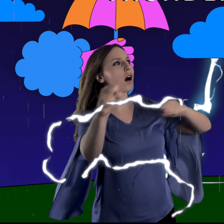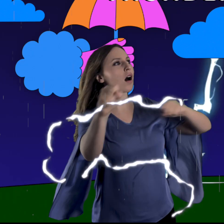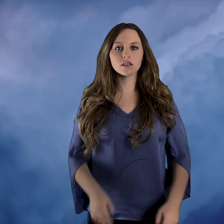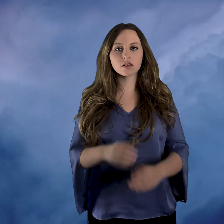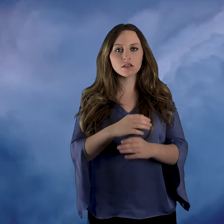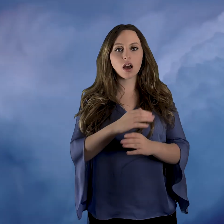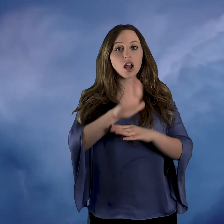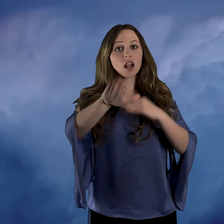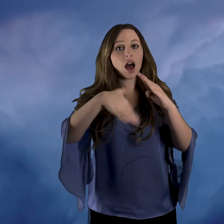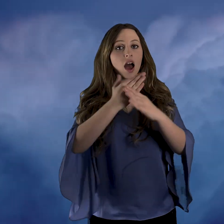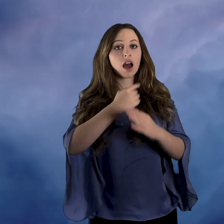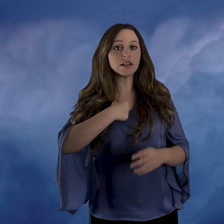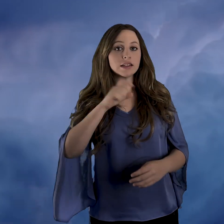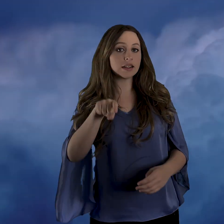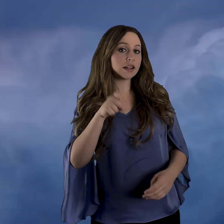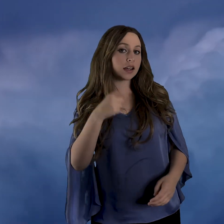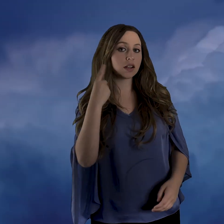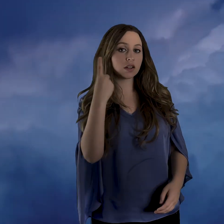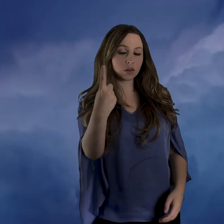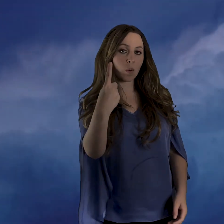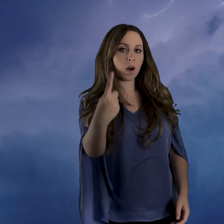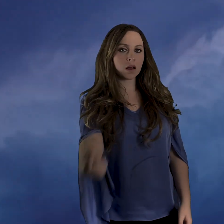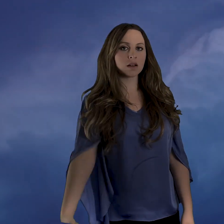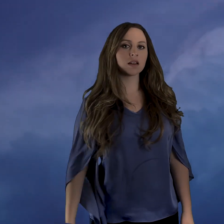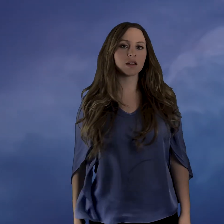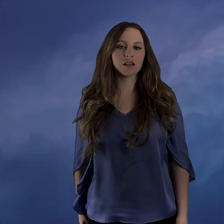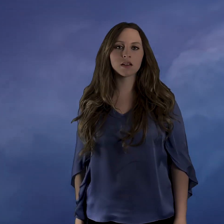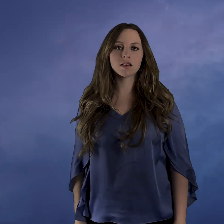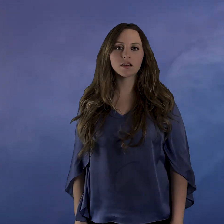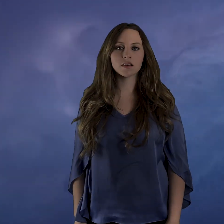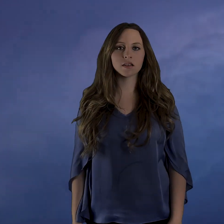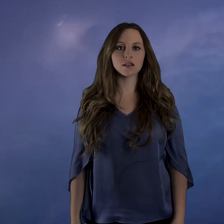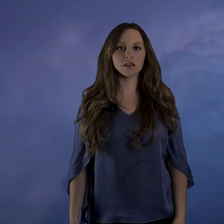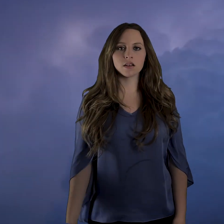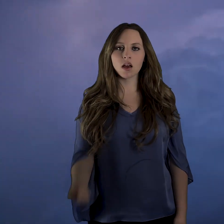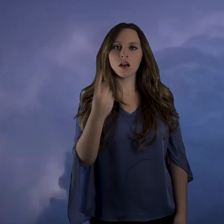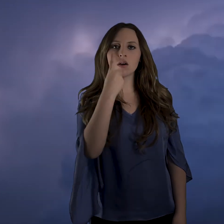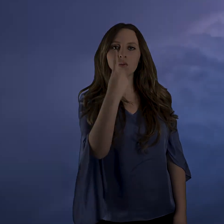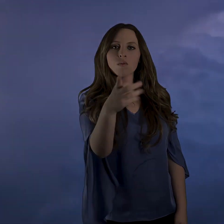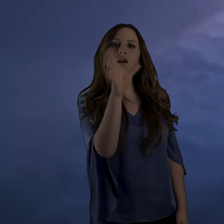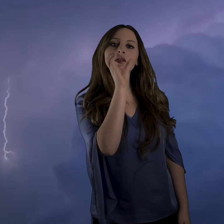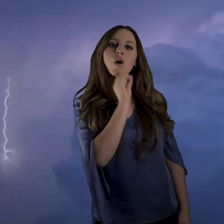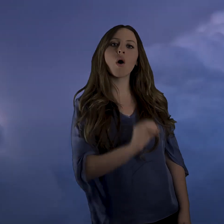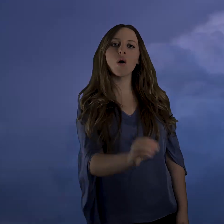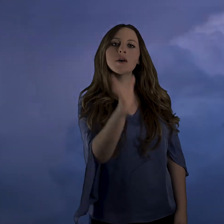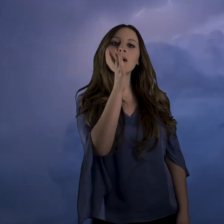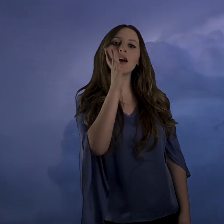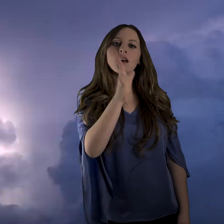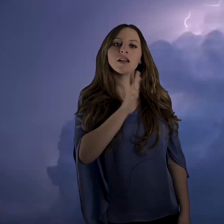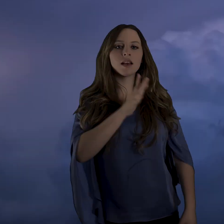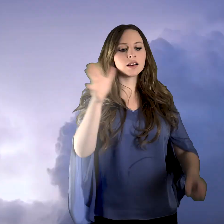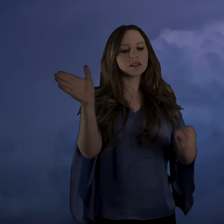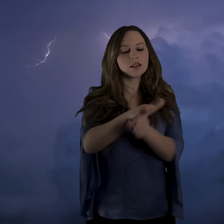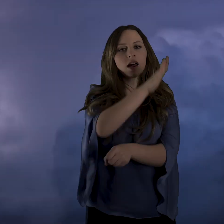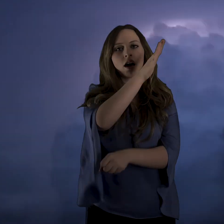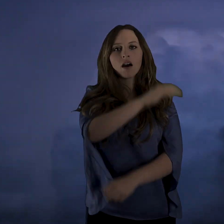All I need is one One moment is enough